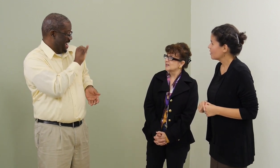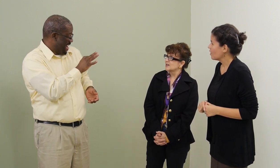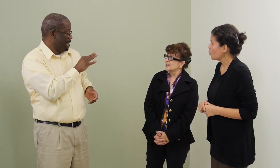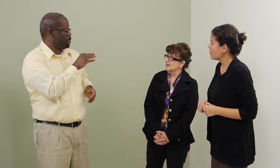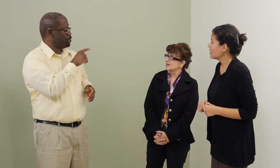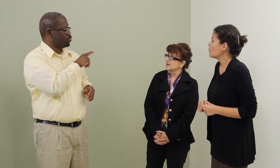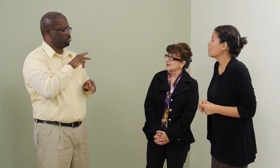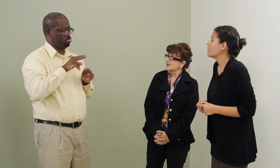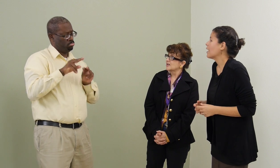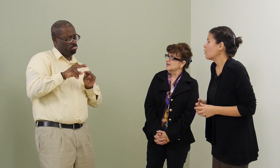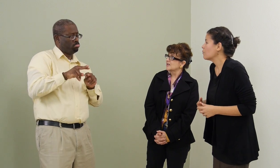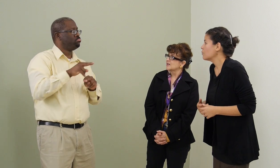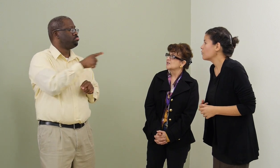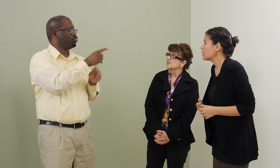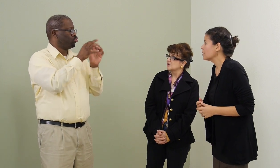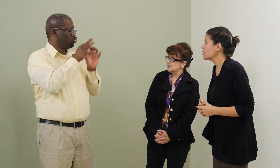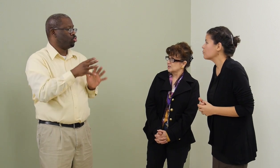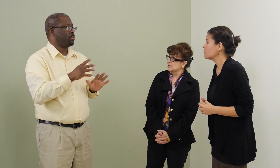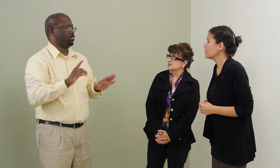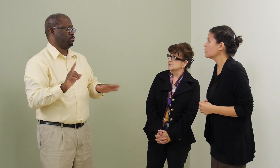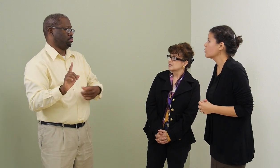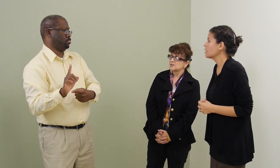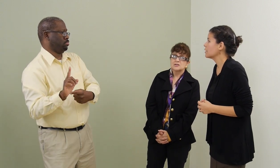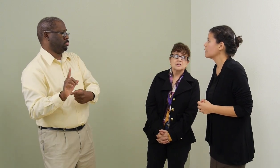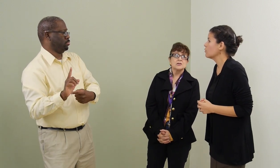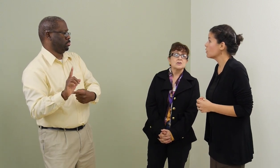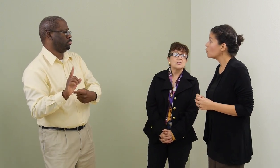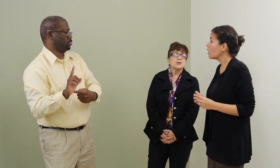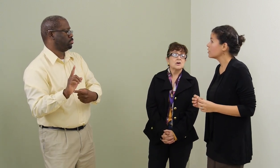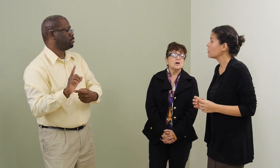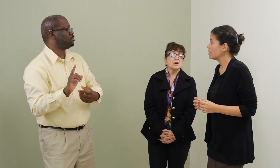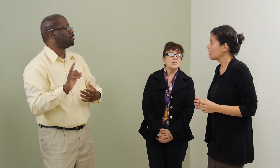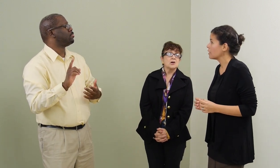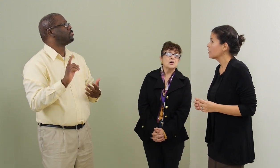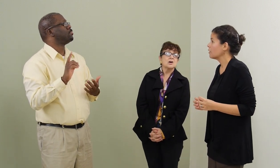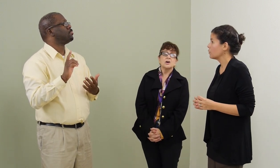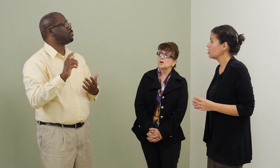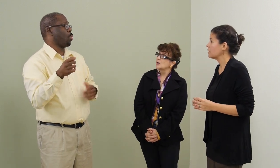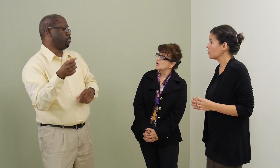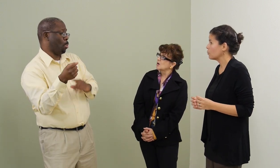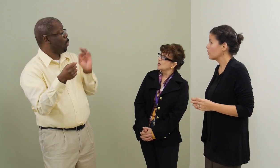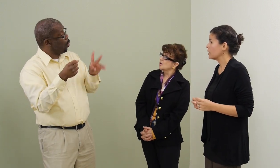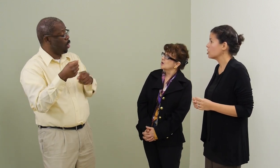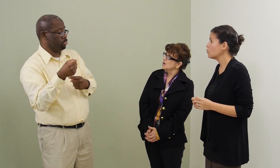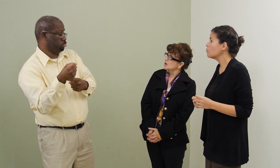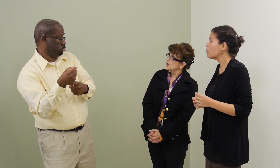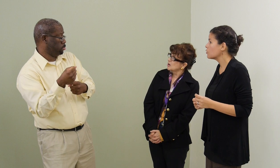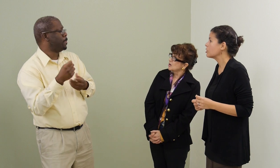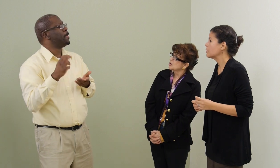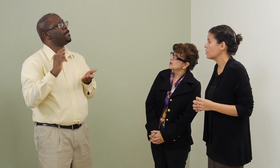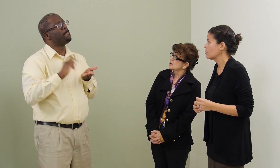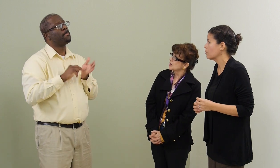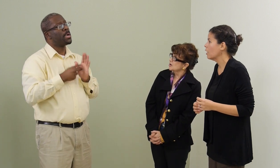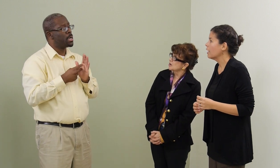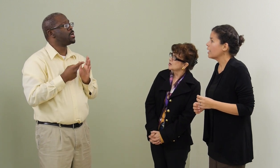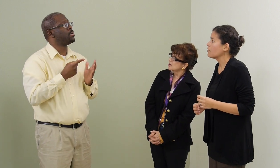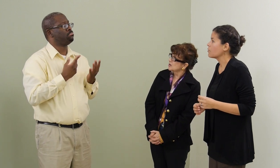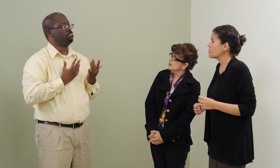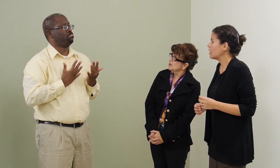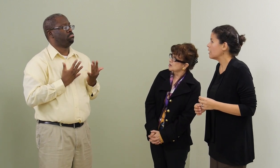One thing that would be helpful for us, Professor, is if you could watch Linda when she's interpreting, she will motion to you if there's any